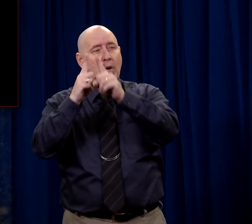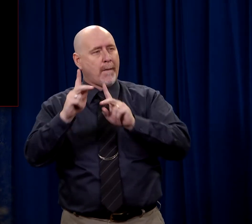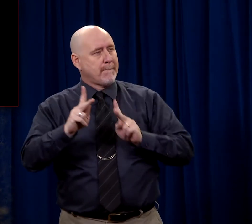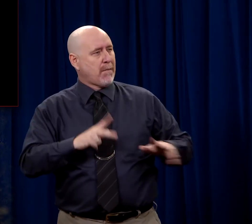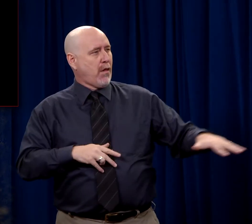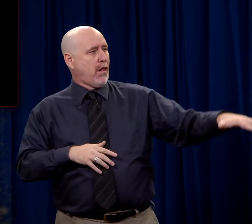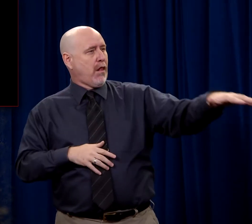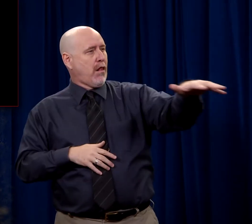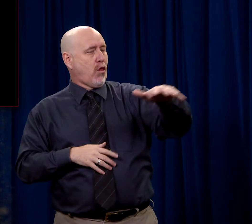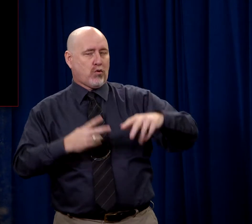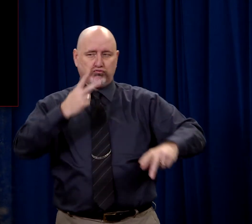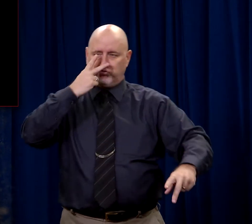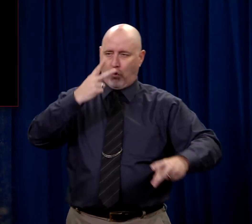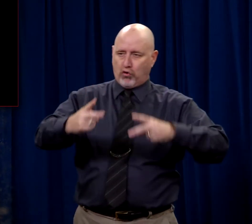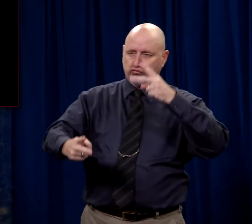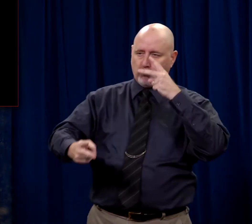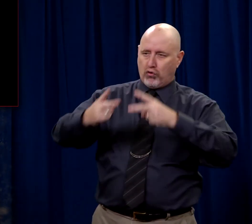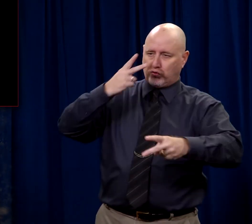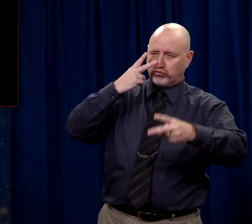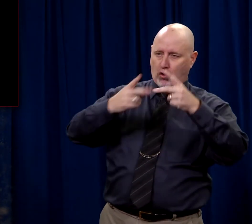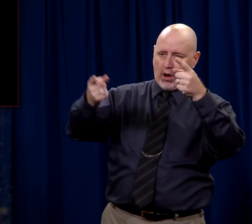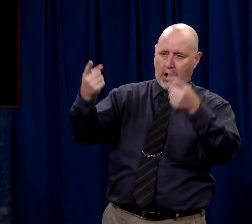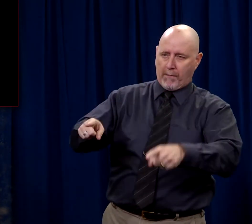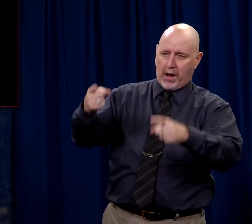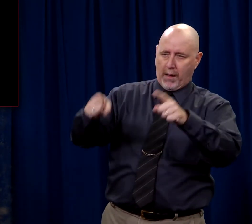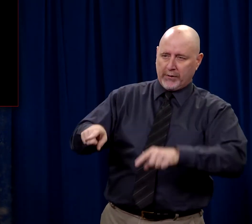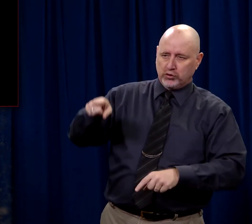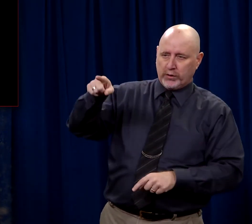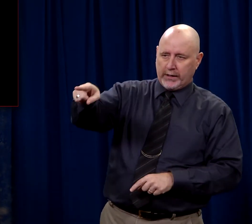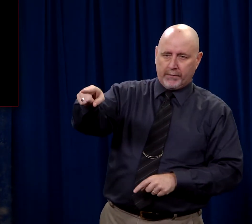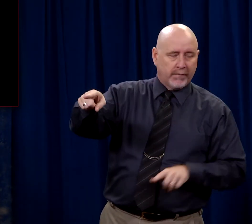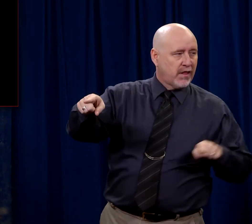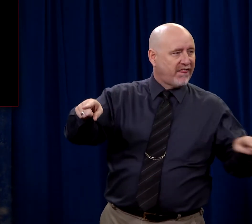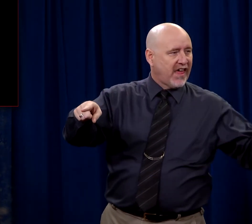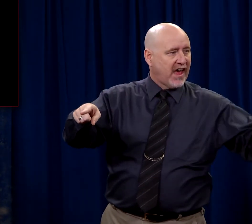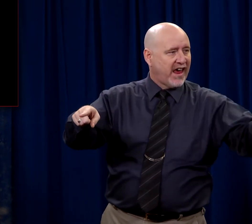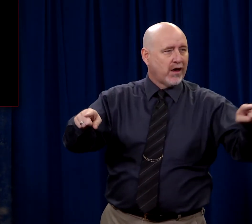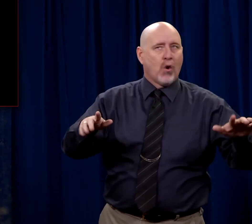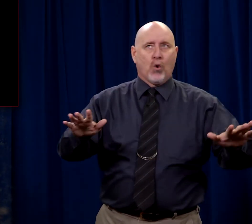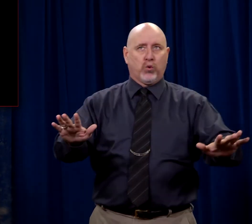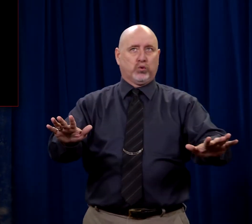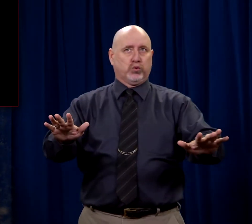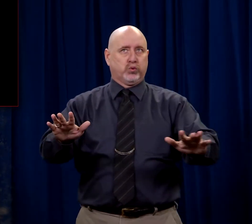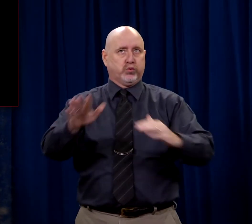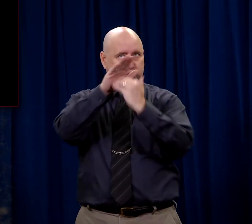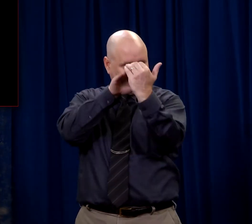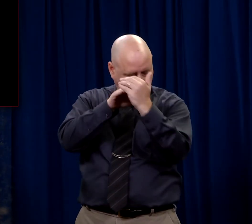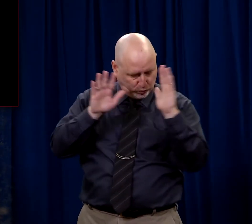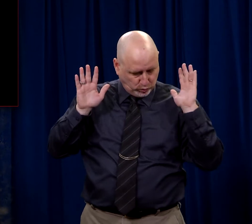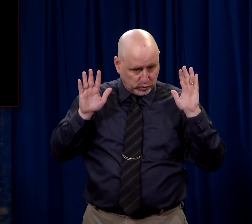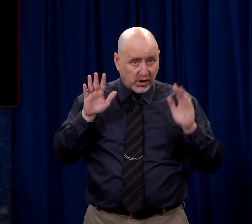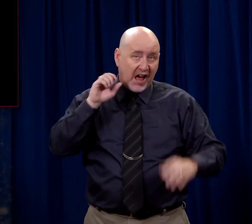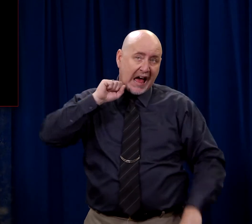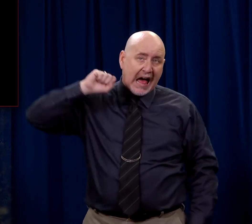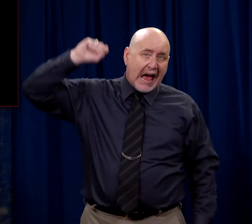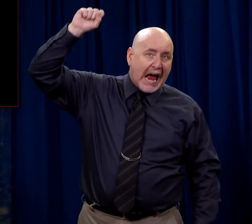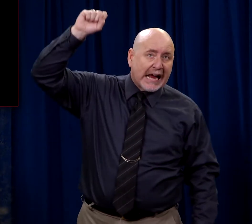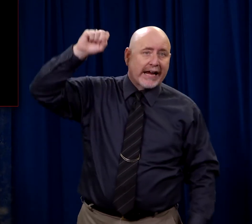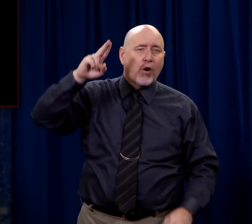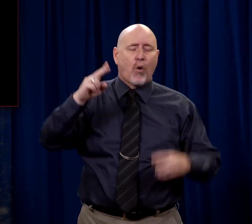people who saw what was happening would be brought into submission, a hanging or